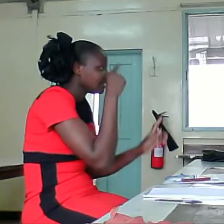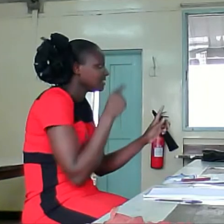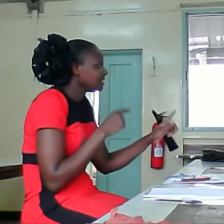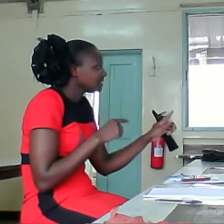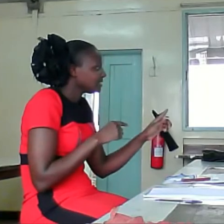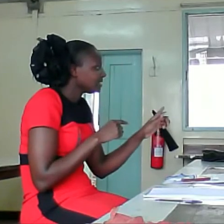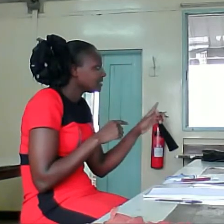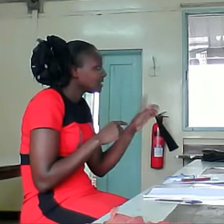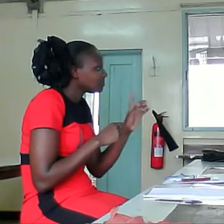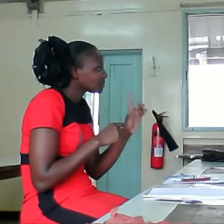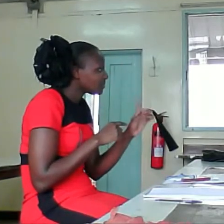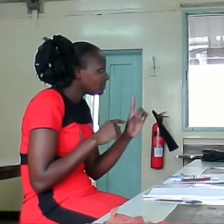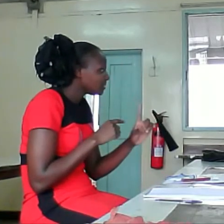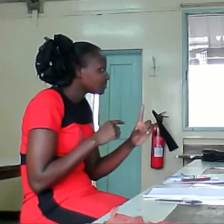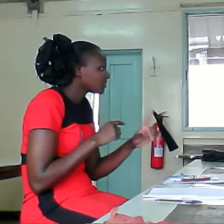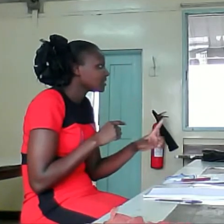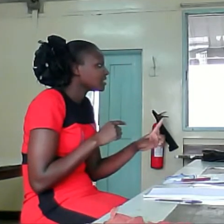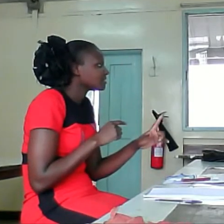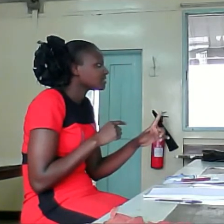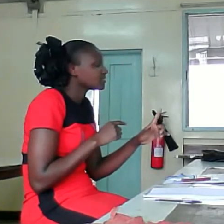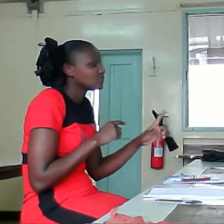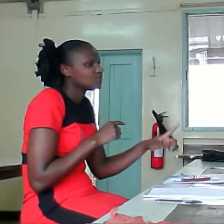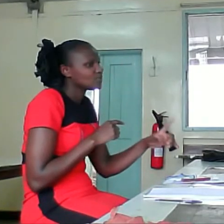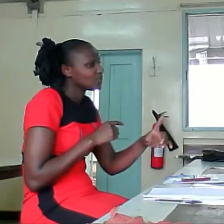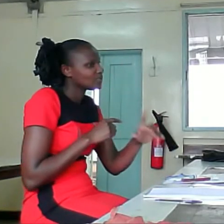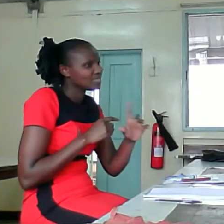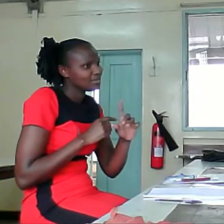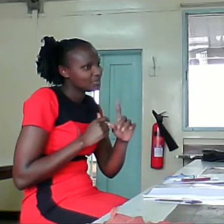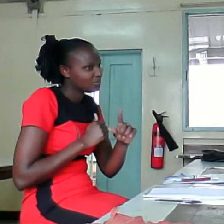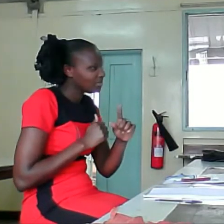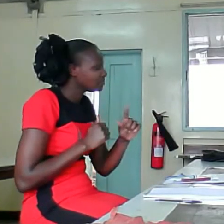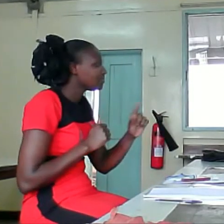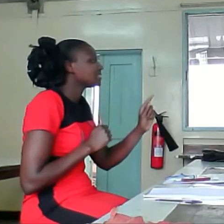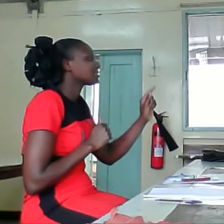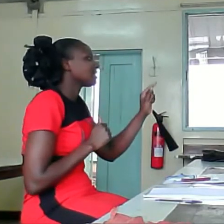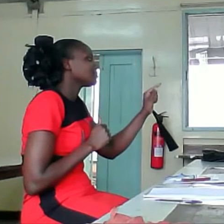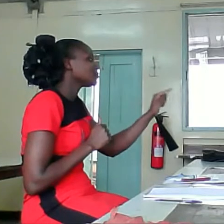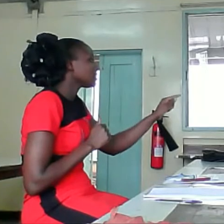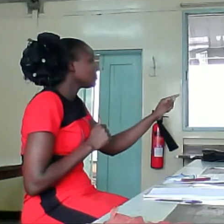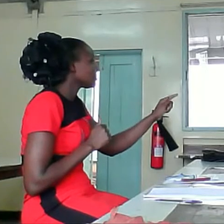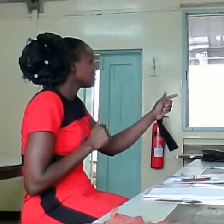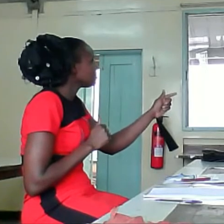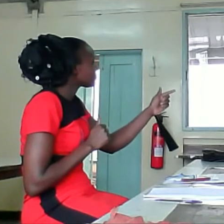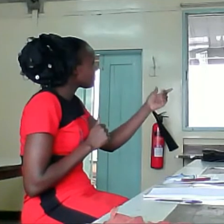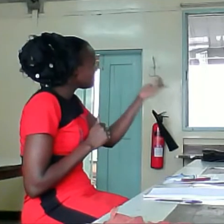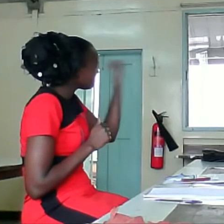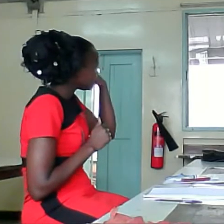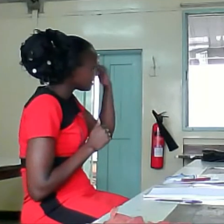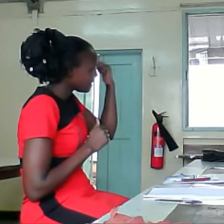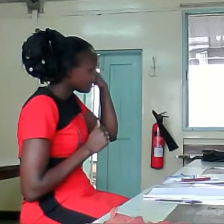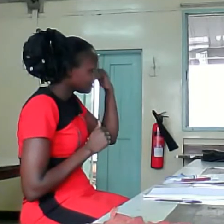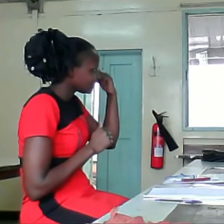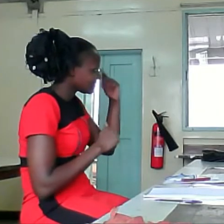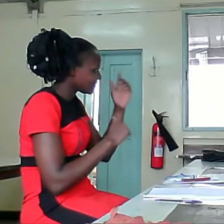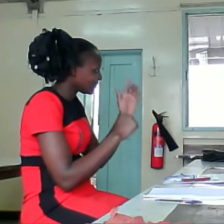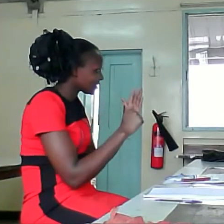Millenniality problem. Problem. Not that you don't know what to say problem, but I noted you saying problem. The other stories.